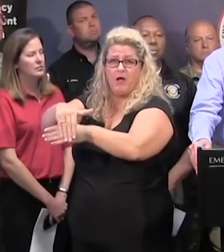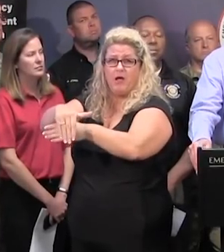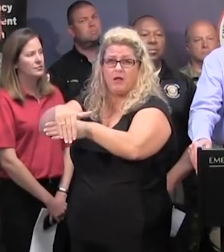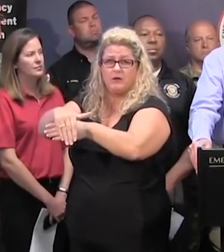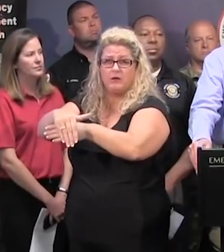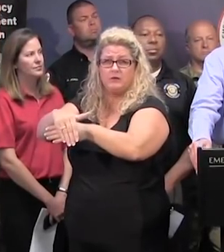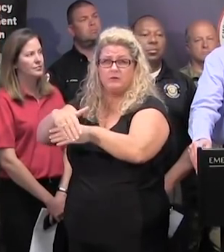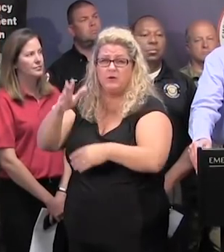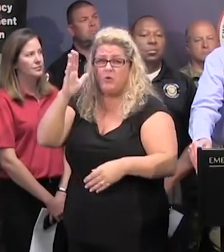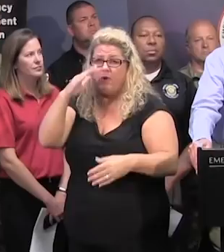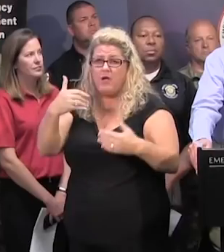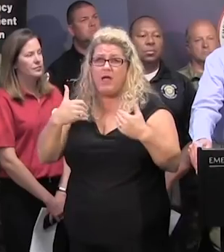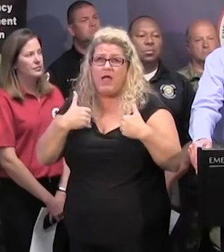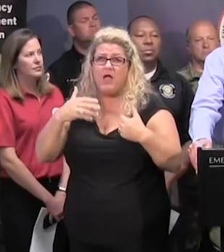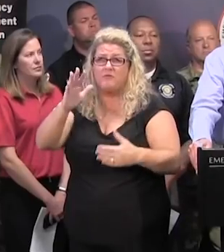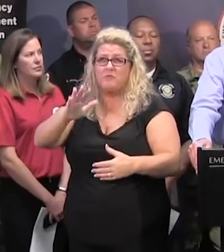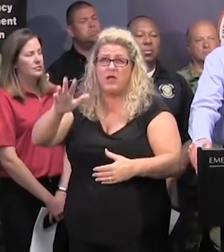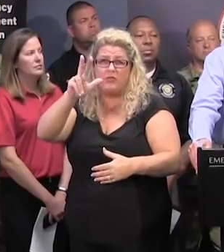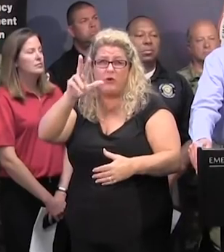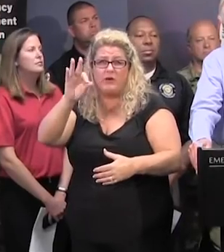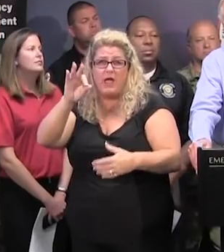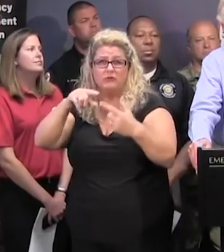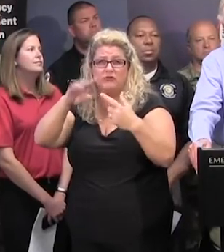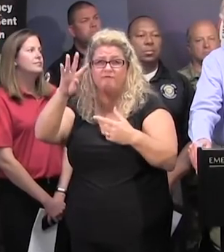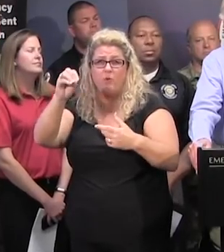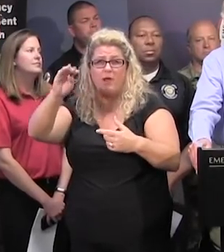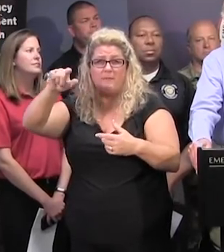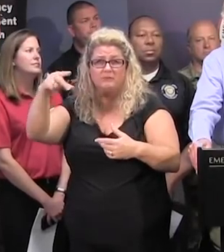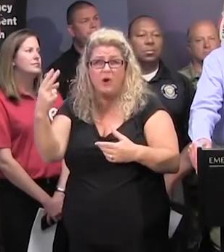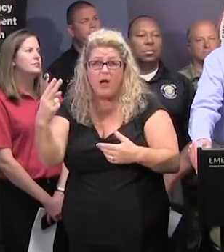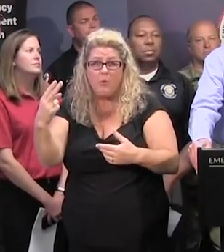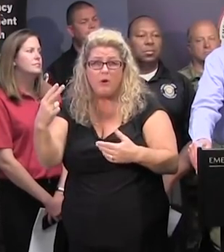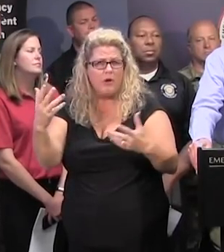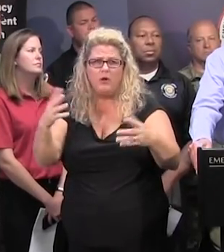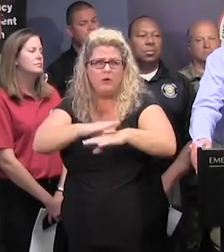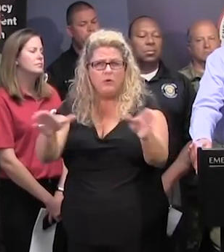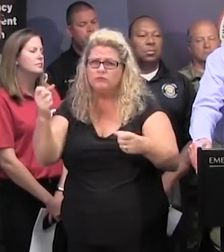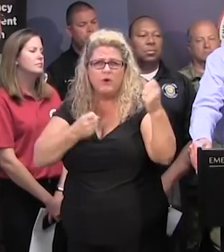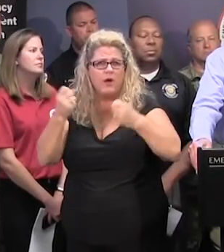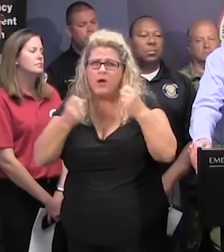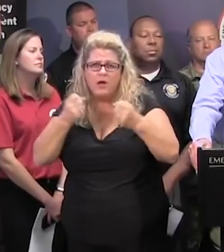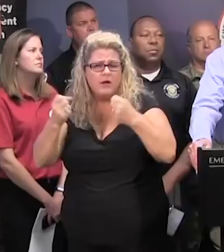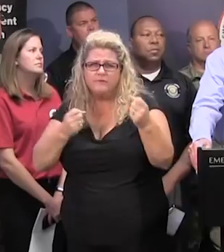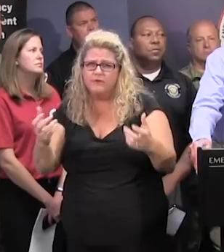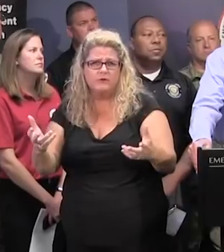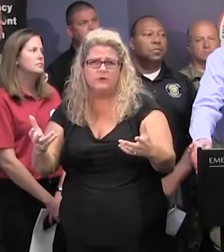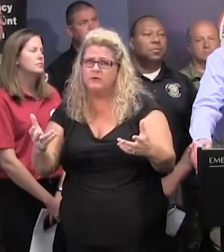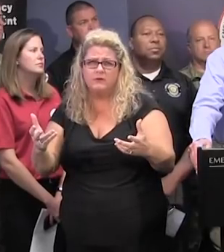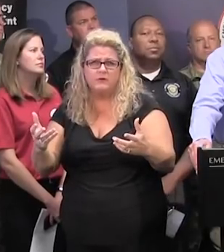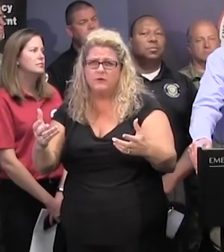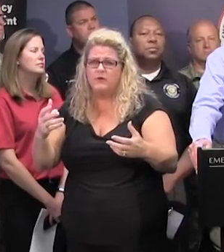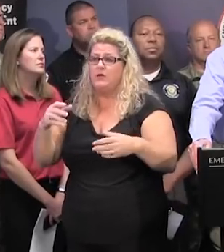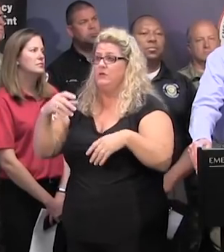39 or 40 miles an hour, it isn't time to get off of that road. And as the storm moves in in